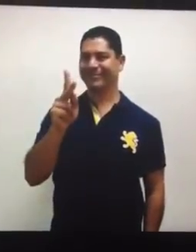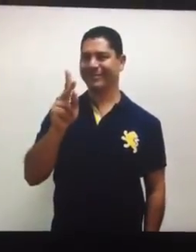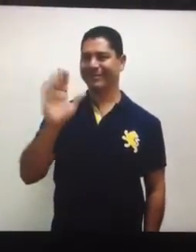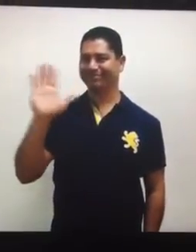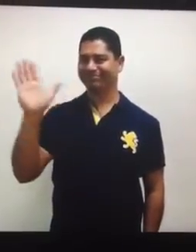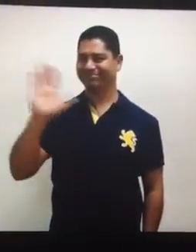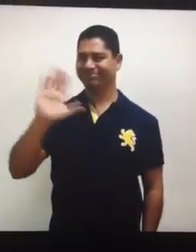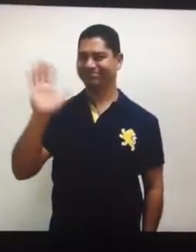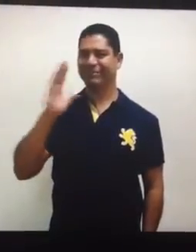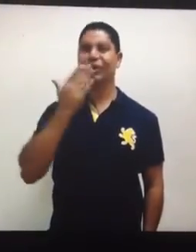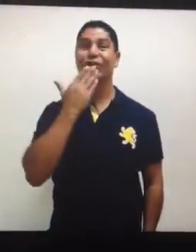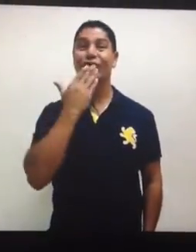And this is the sign for that.